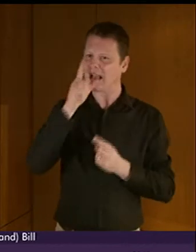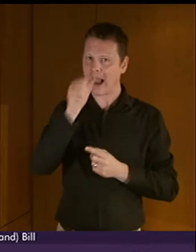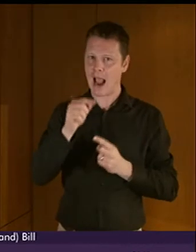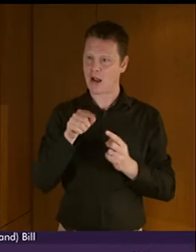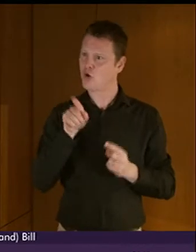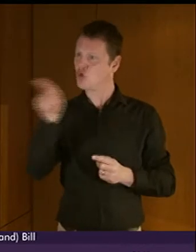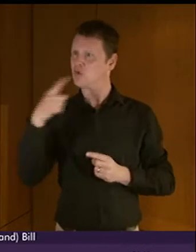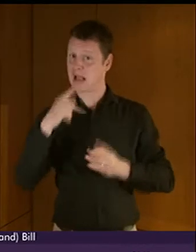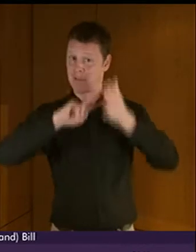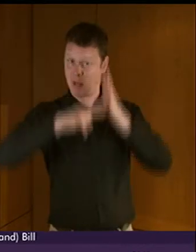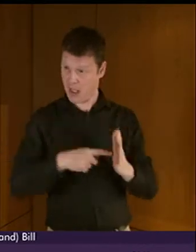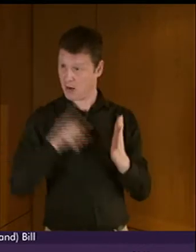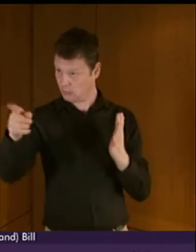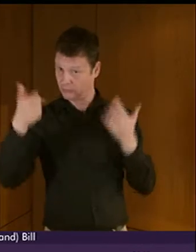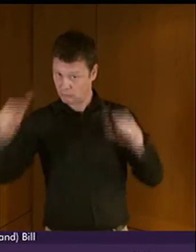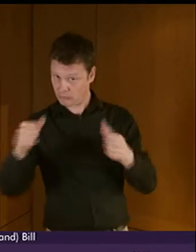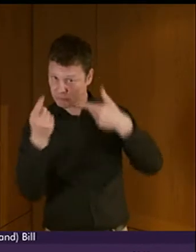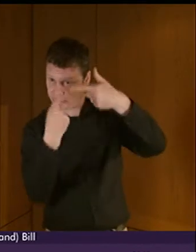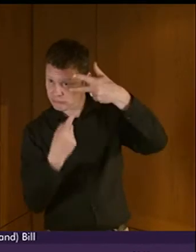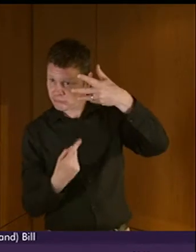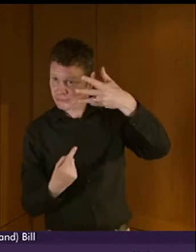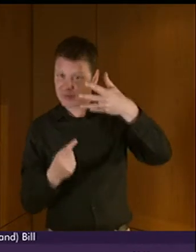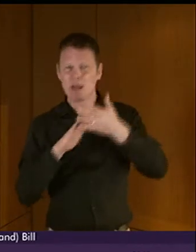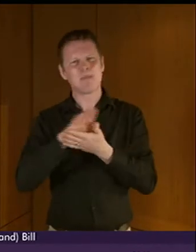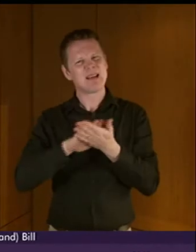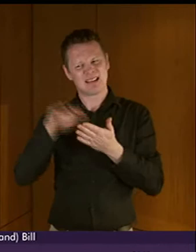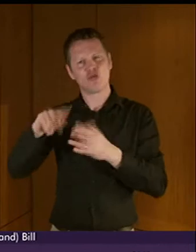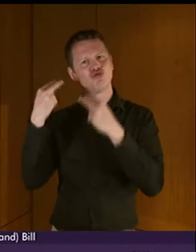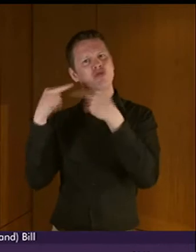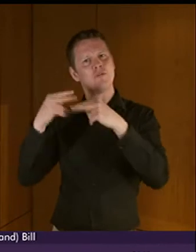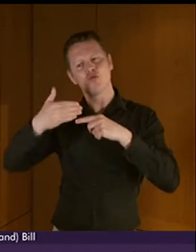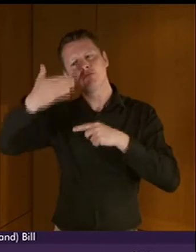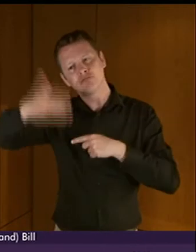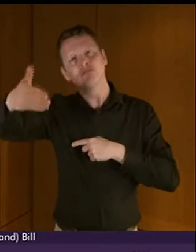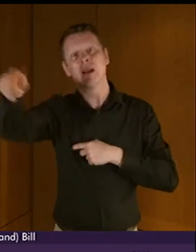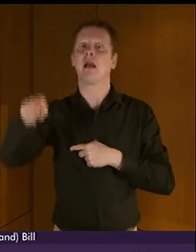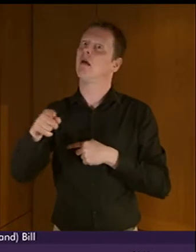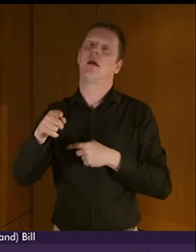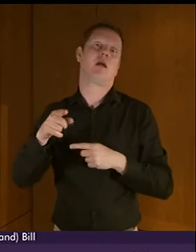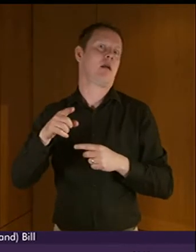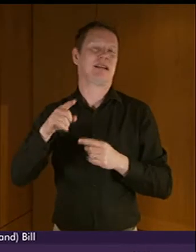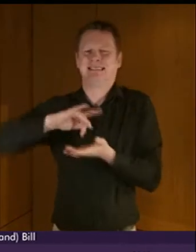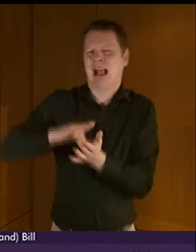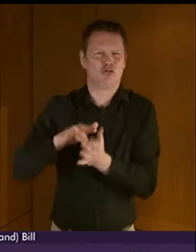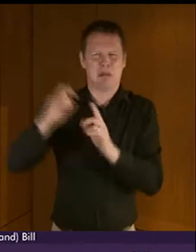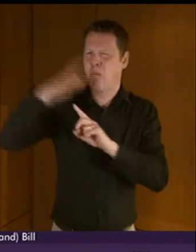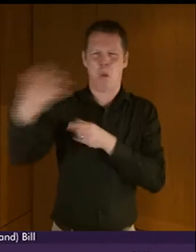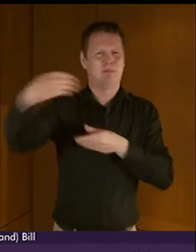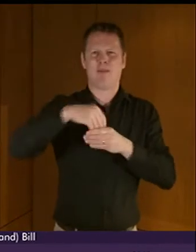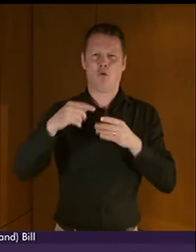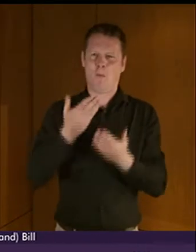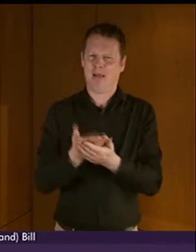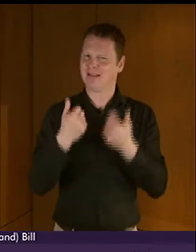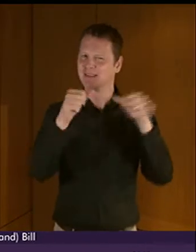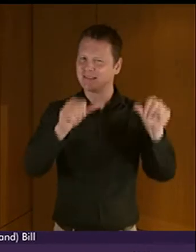in their published plans. The review element is therefore central to the success of the bill. The information provided by listed